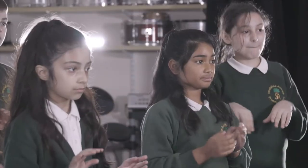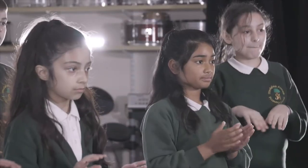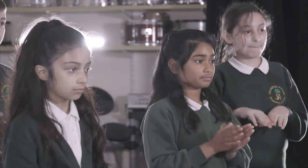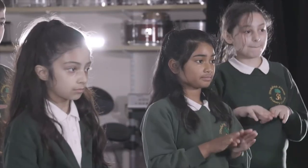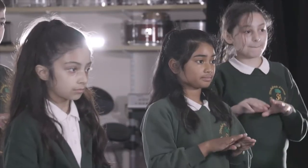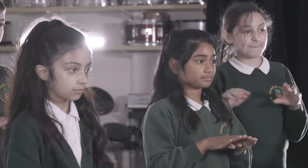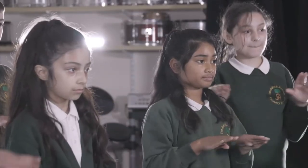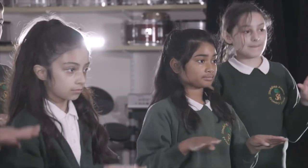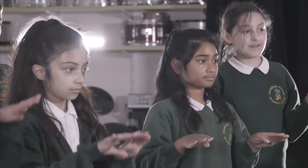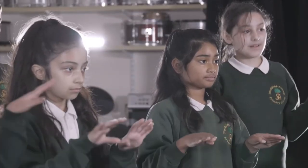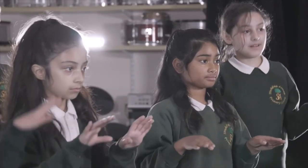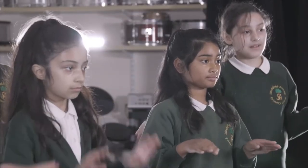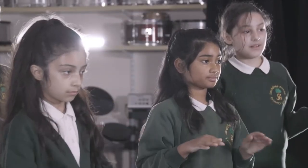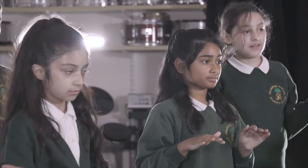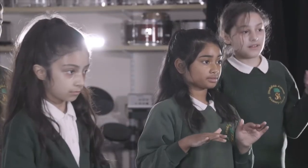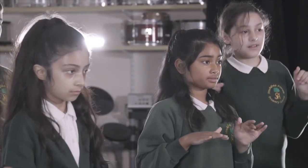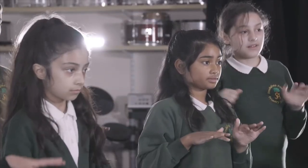Injustice everywhere